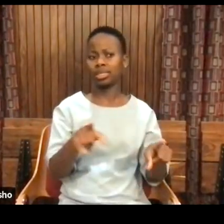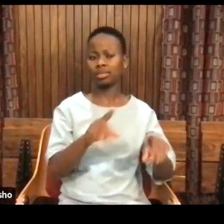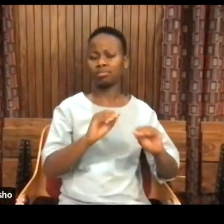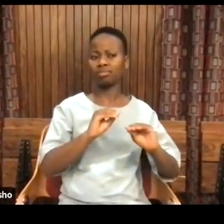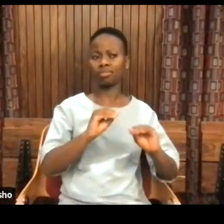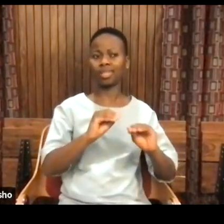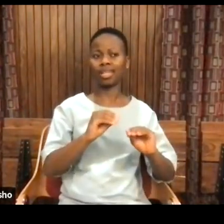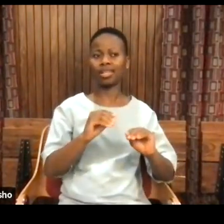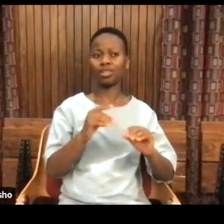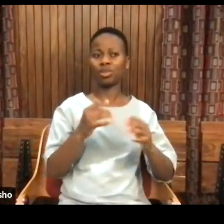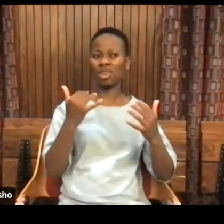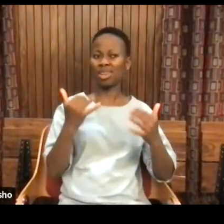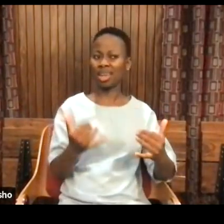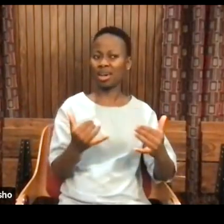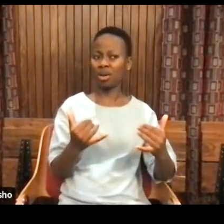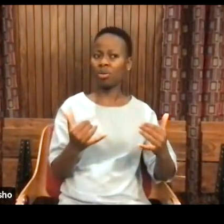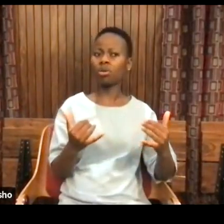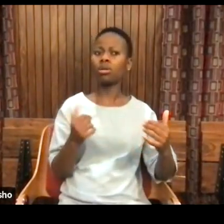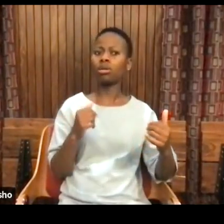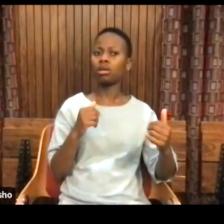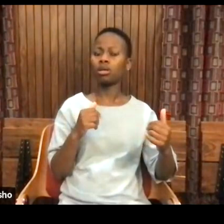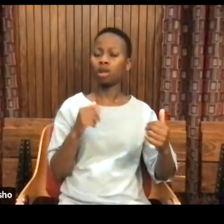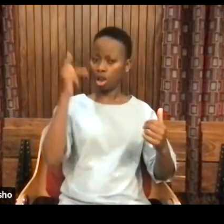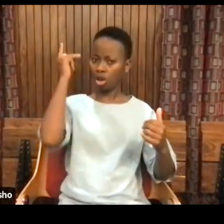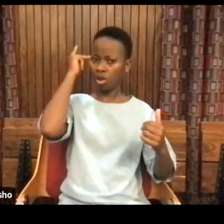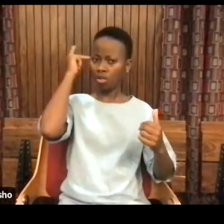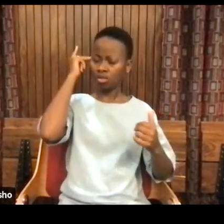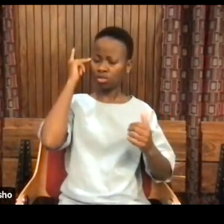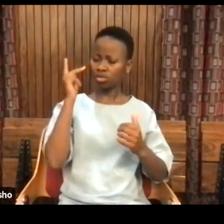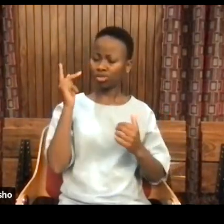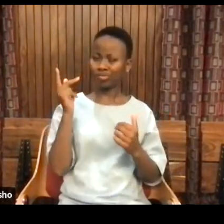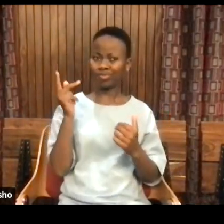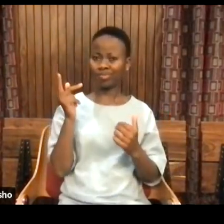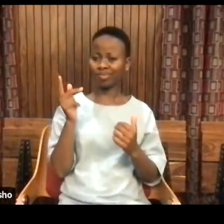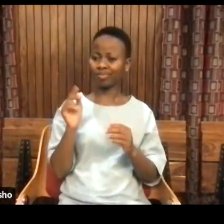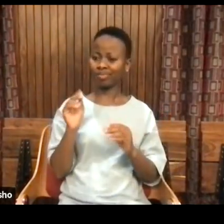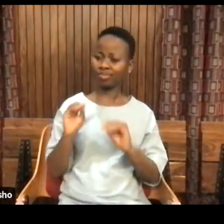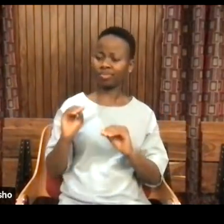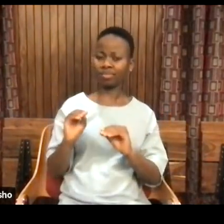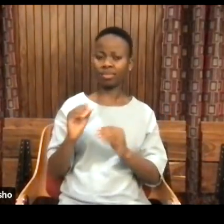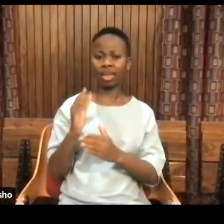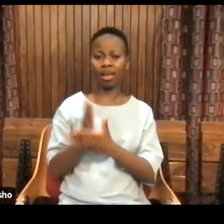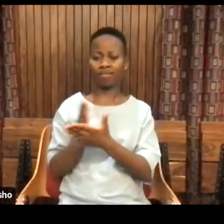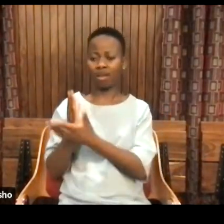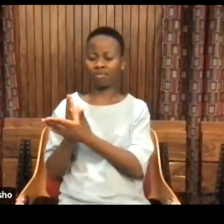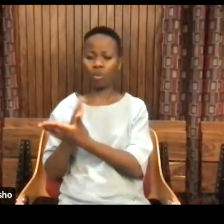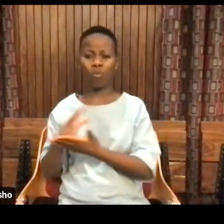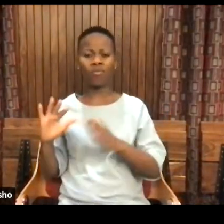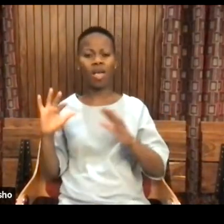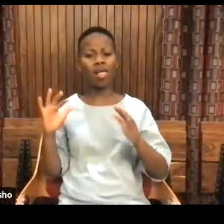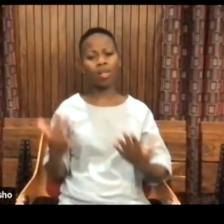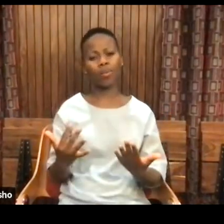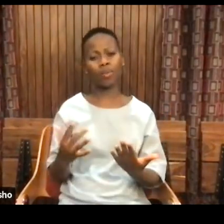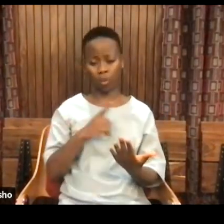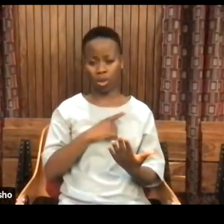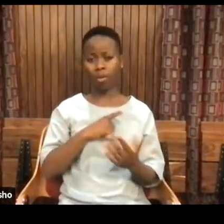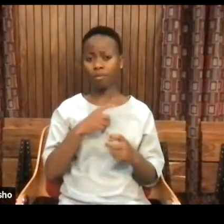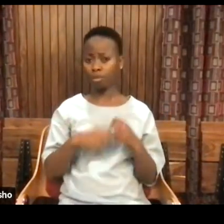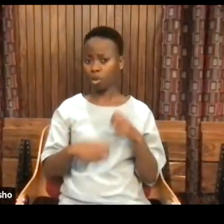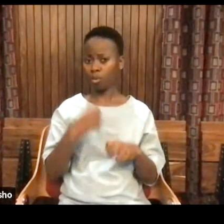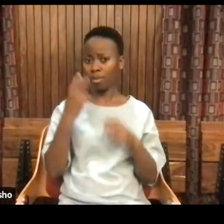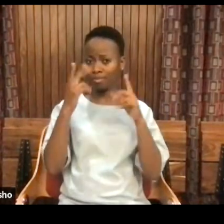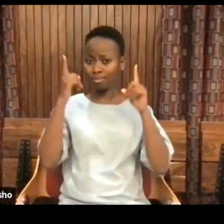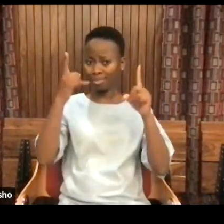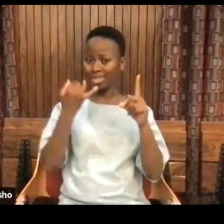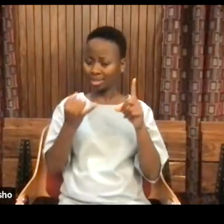decolonize knowledge if we are still in a very colonial context in Azania, where the university still holds